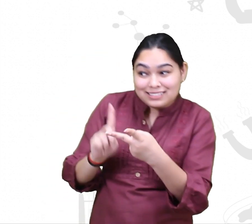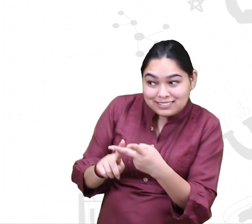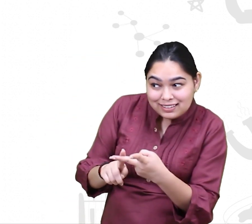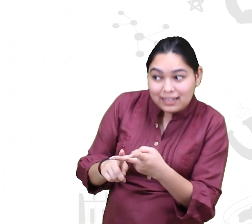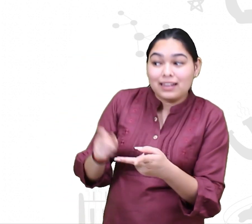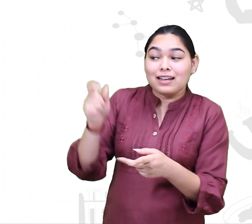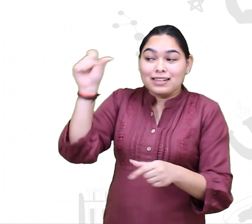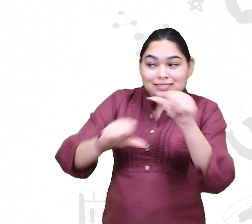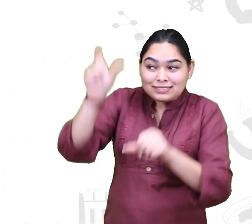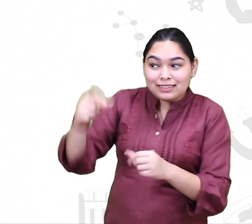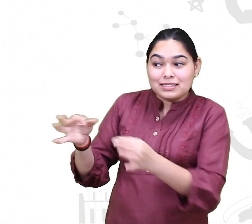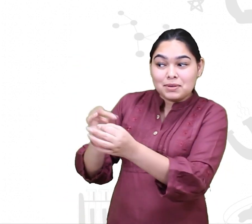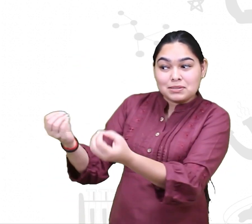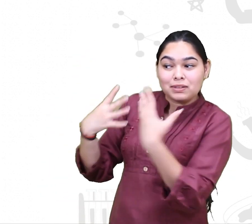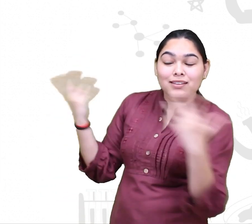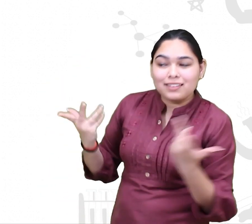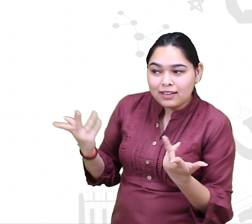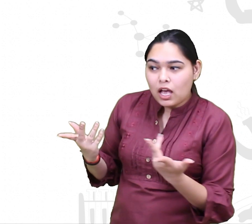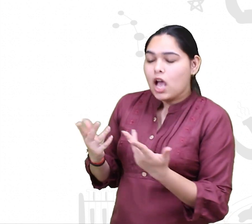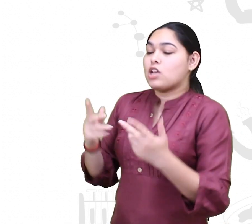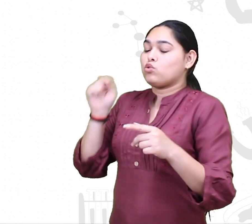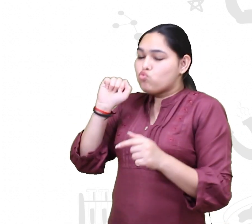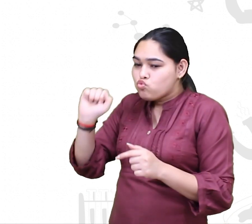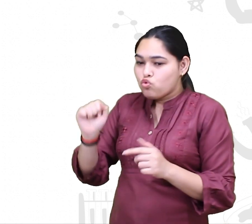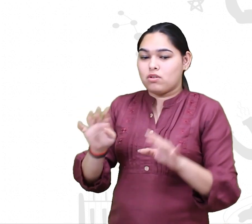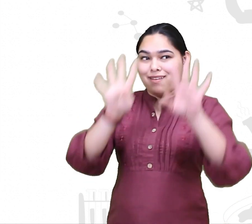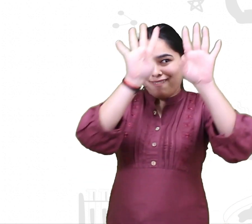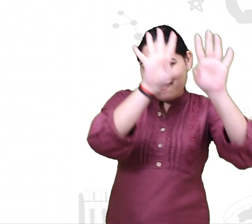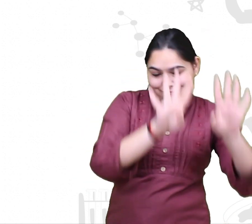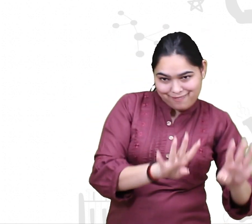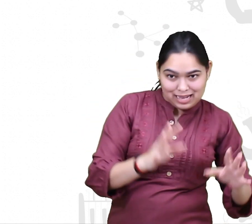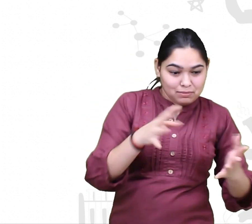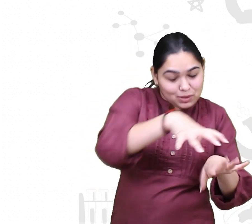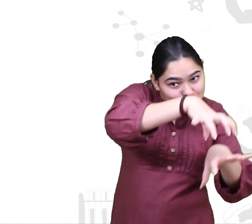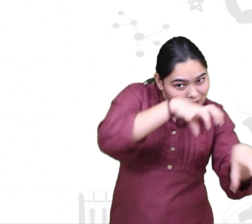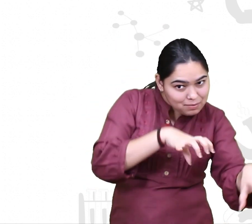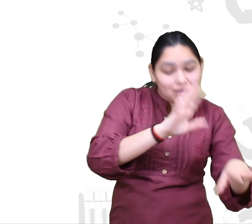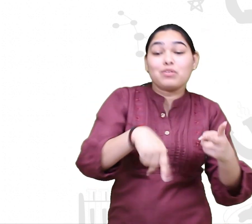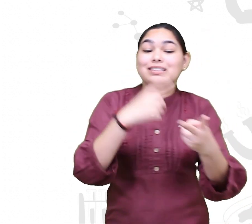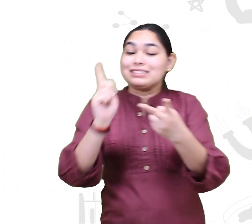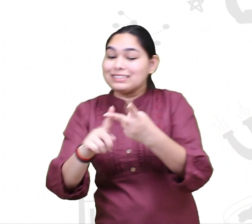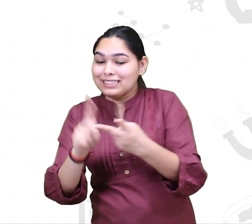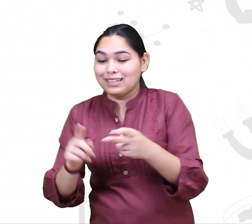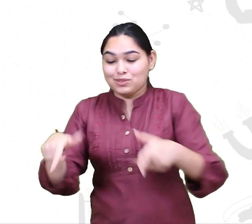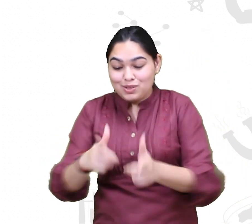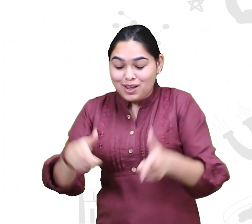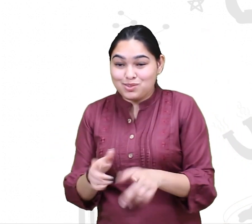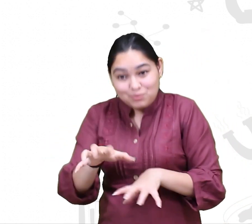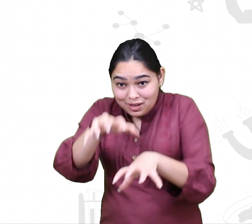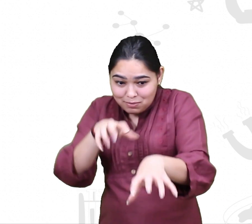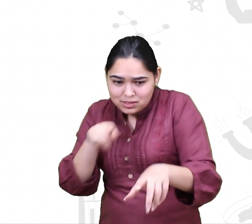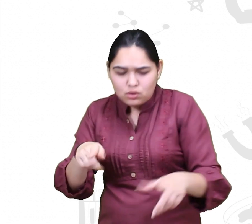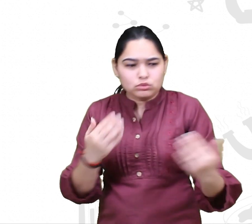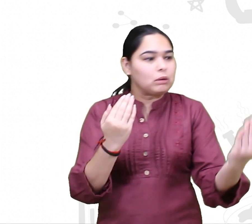compare observations of animal behaviors in the wild and captivity. He advises that we shouldn't shy away from